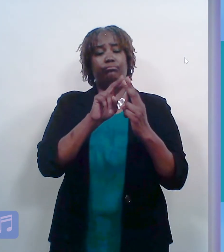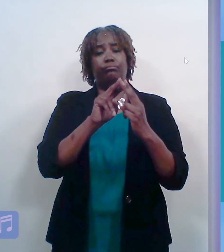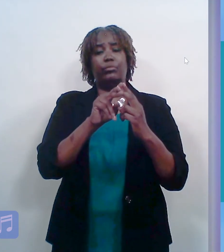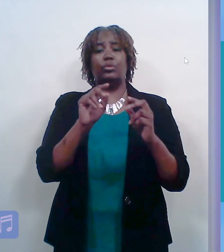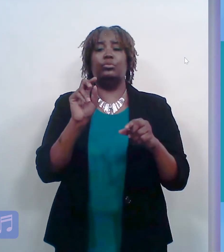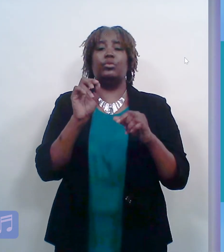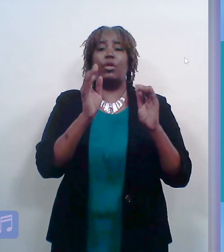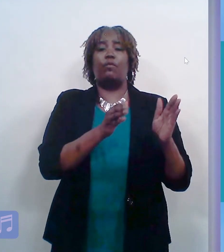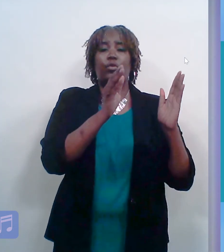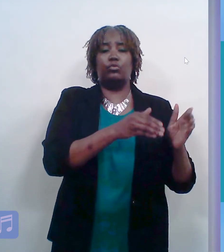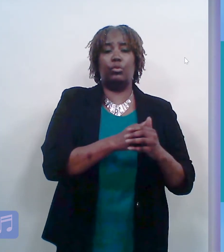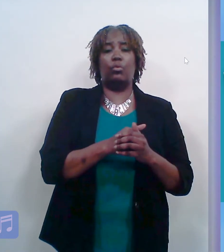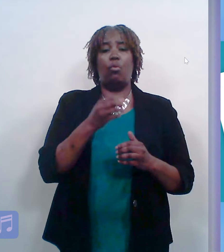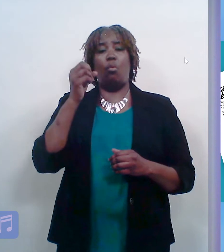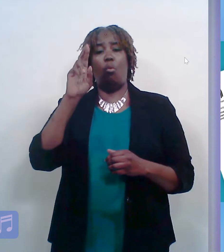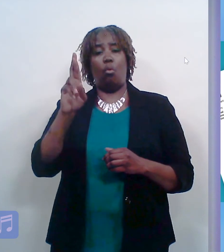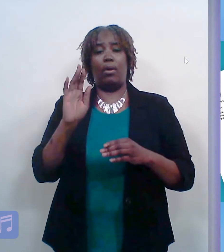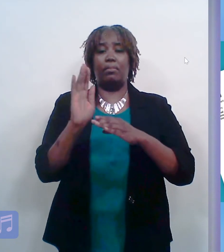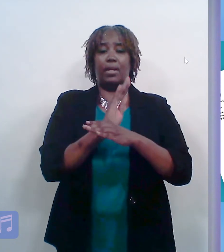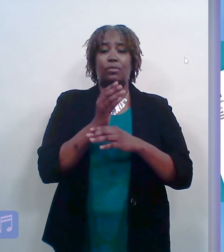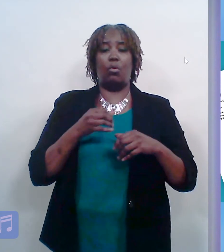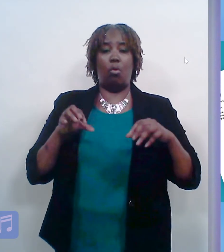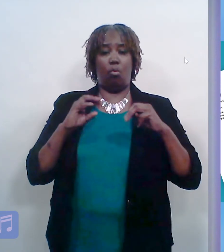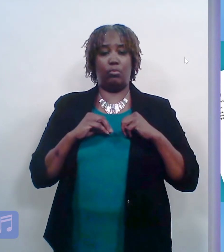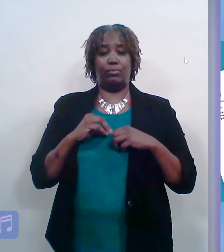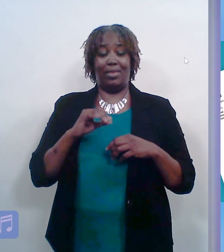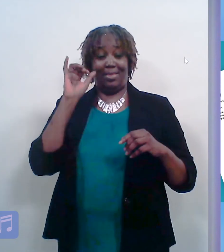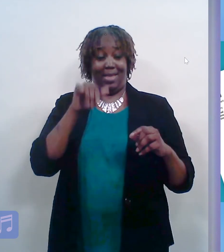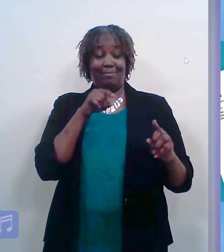create a record of what you own before disaster strikes.